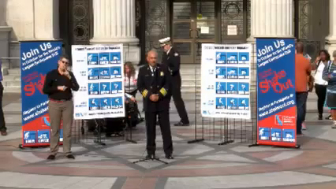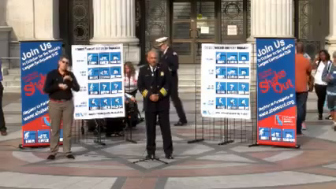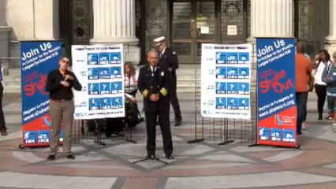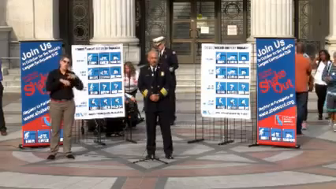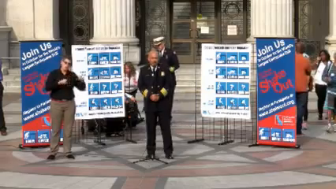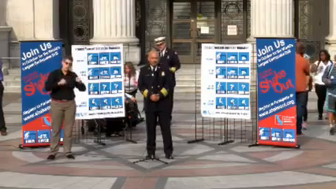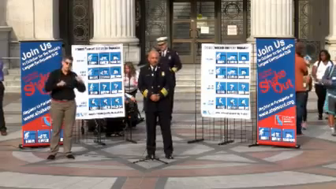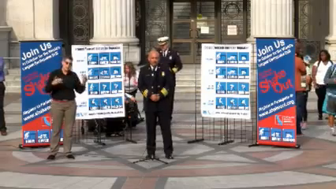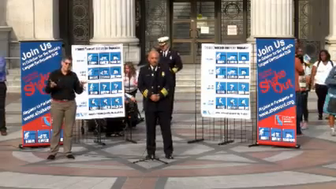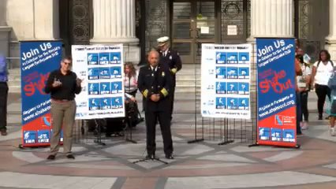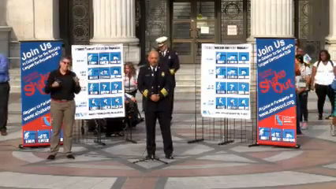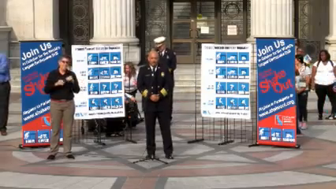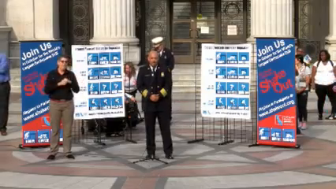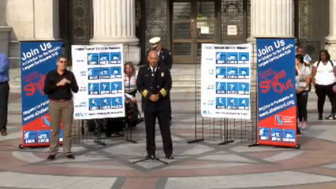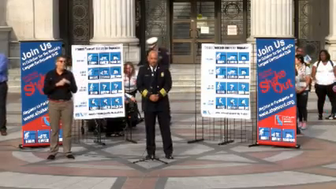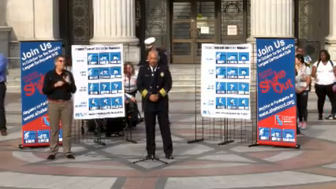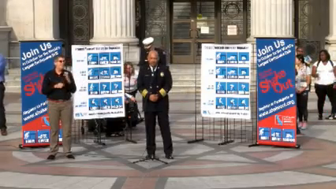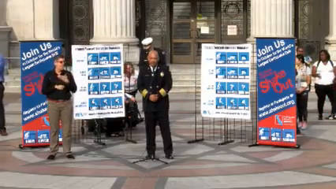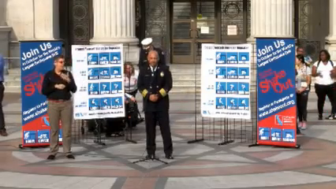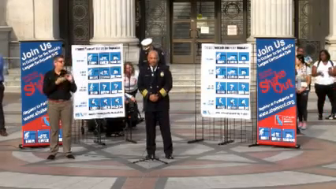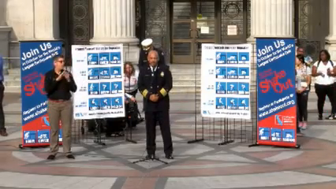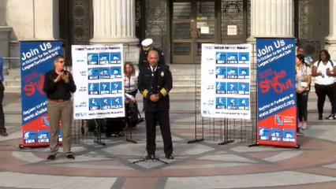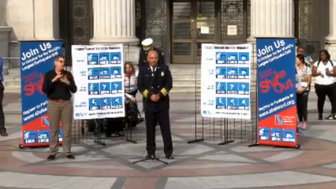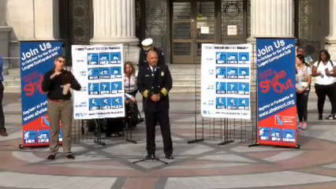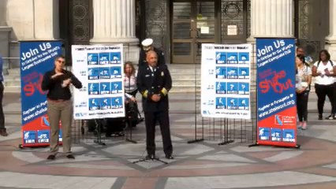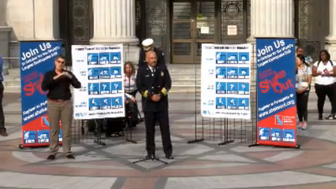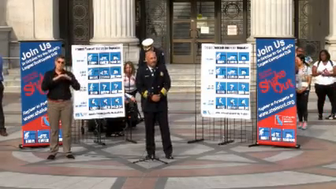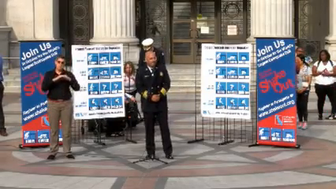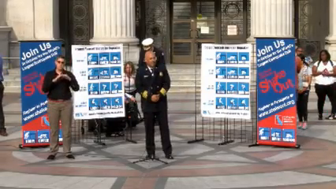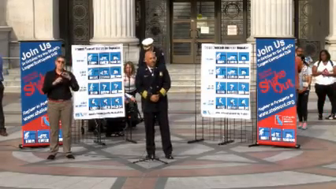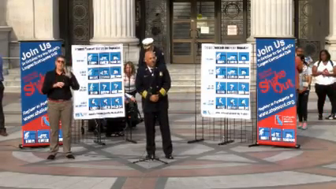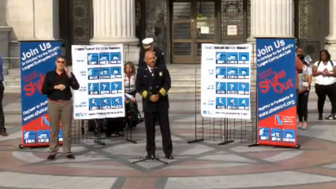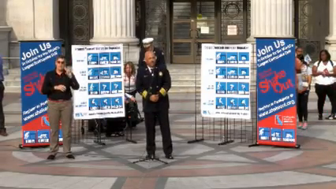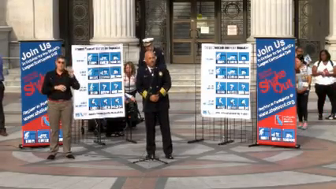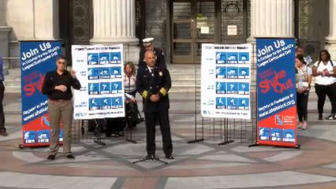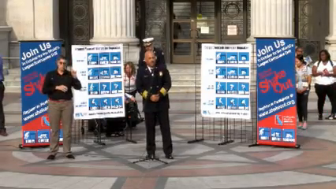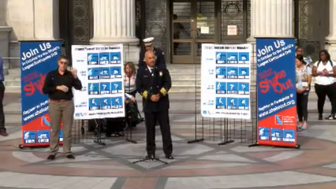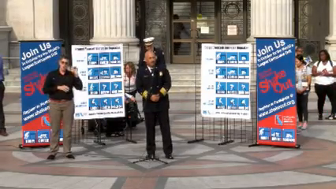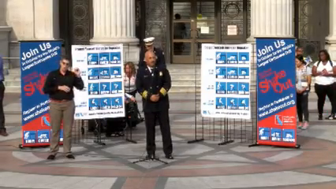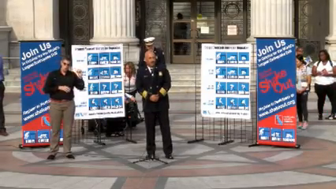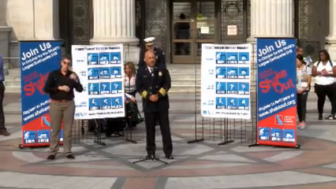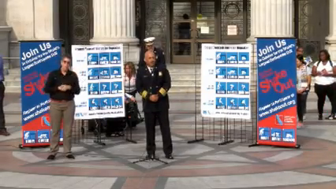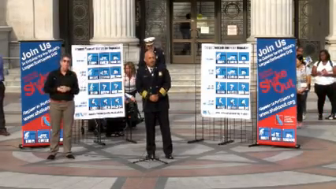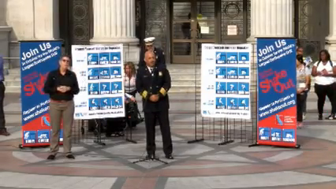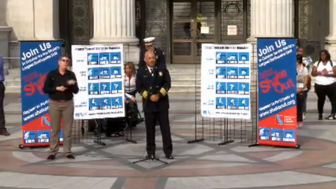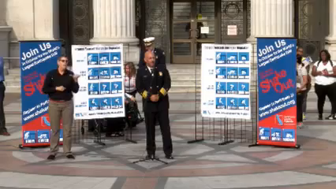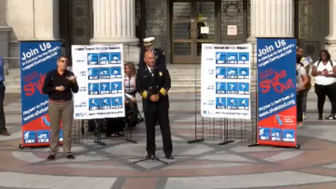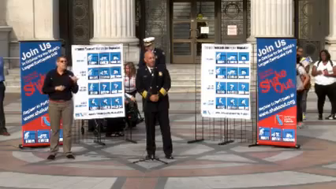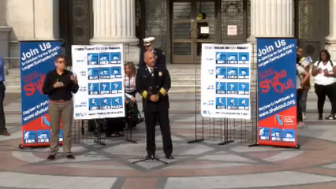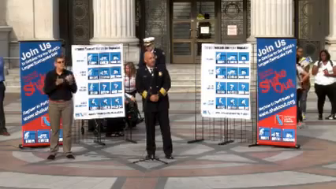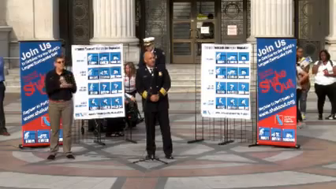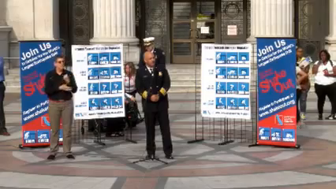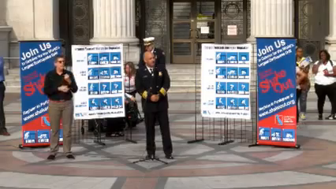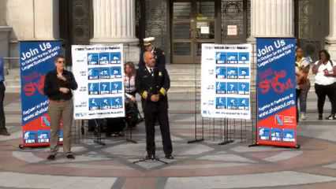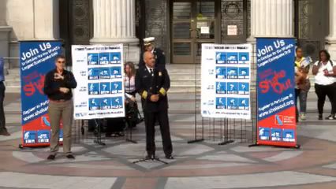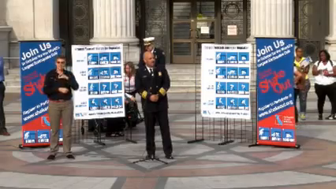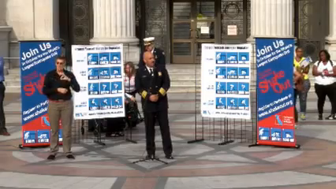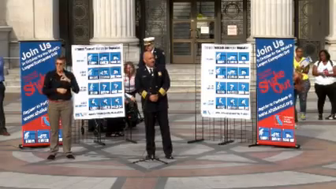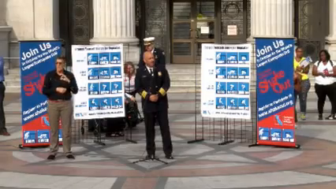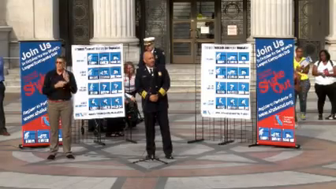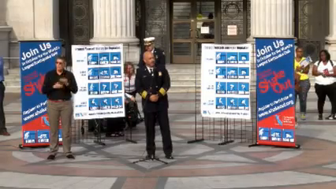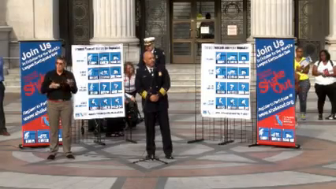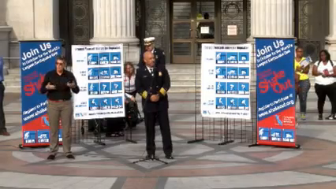within our community all the way up to a magnitude of 8.0. In addition, I encourage you to take full advantage of the staff, the resources,